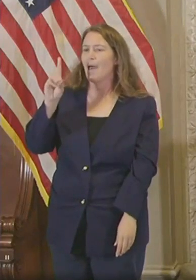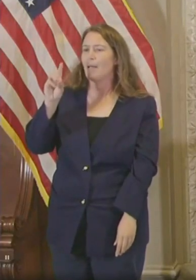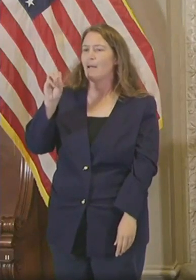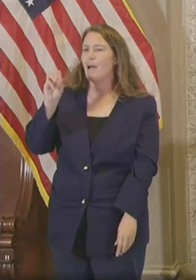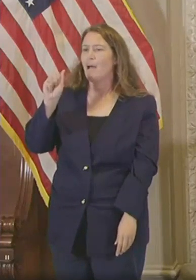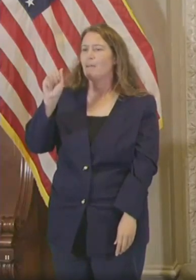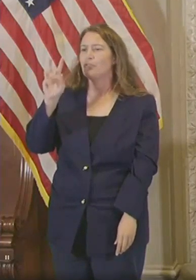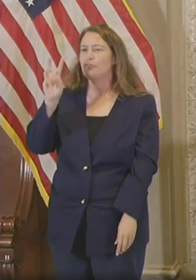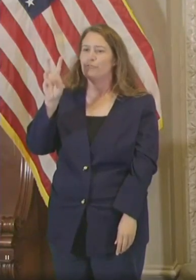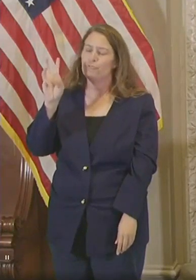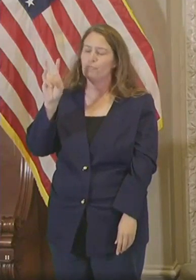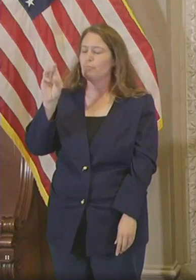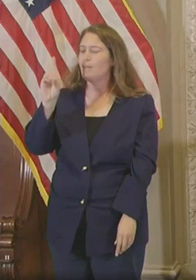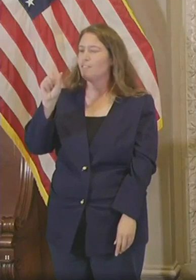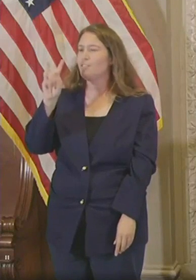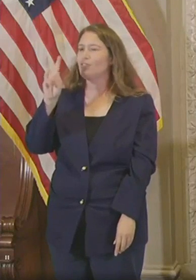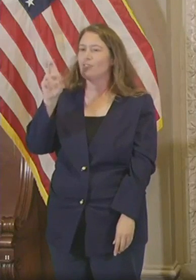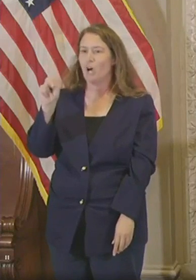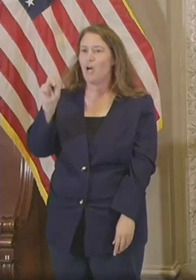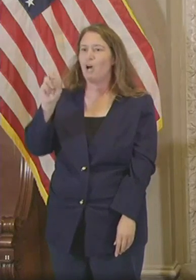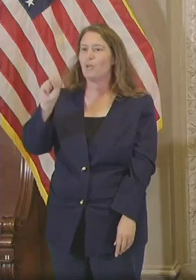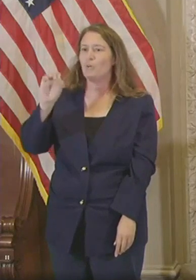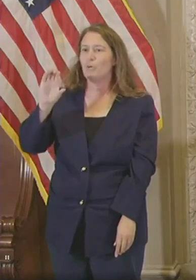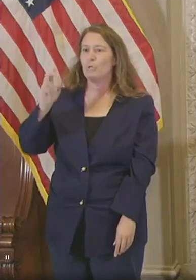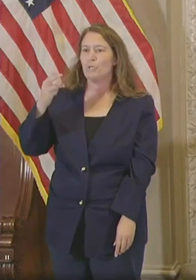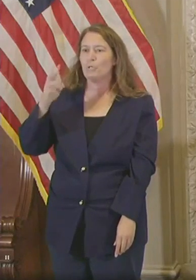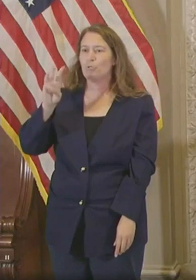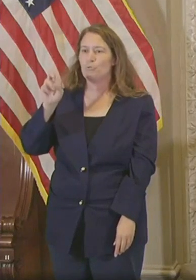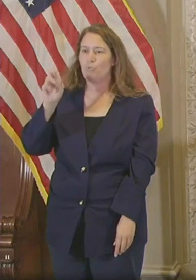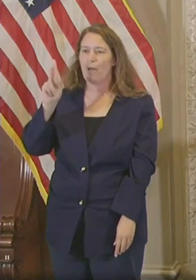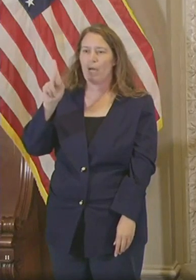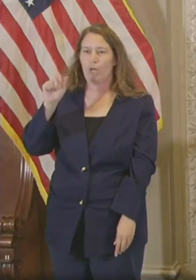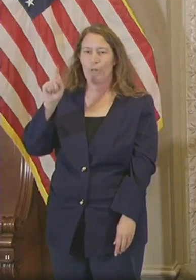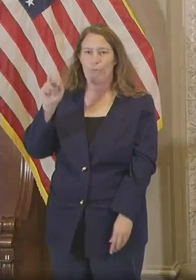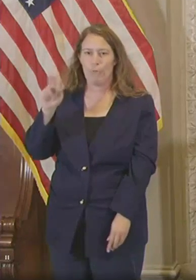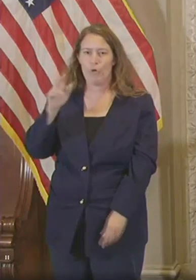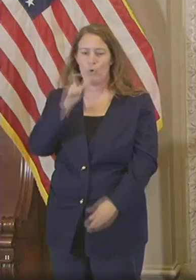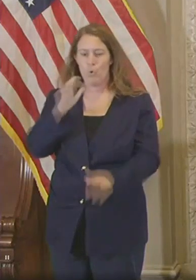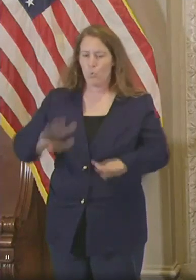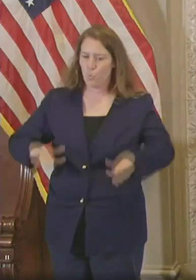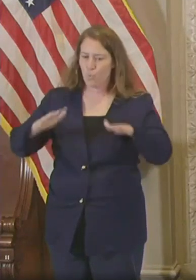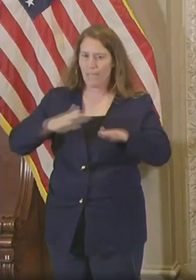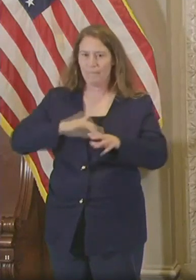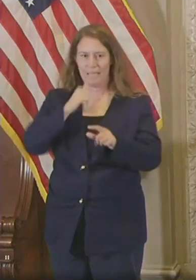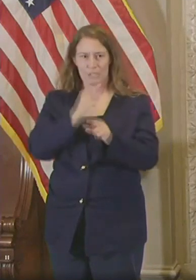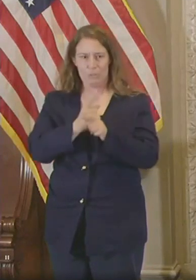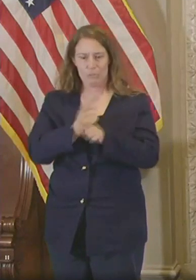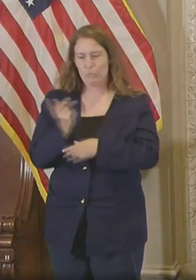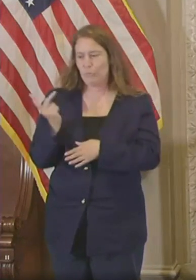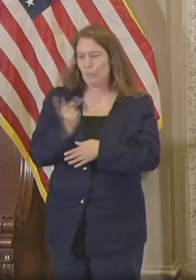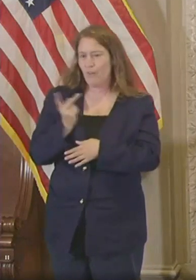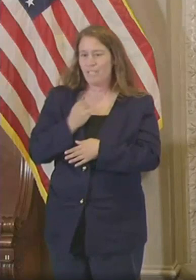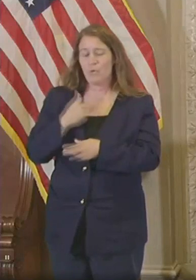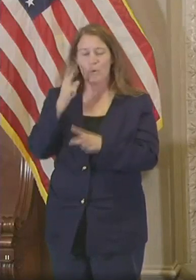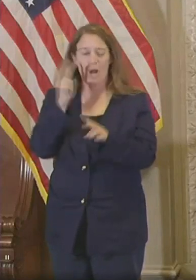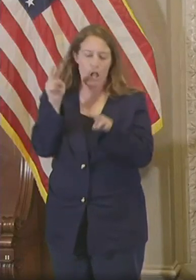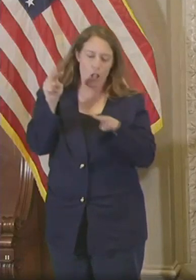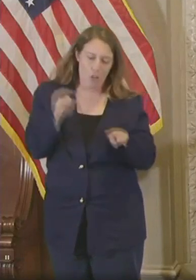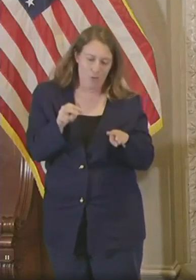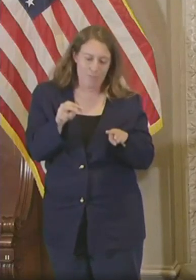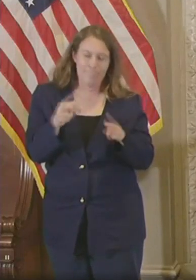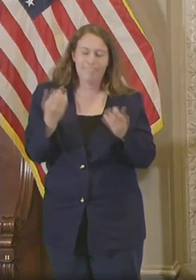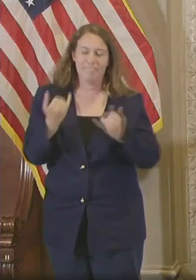and who I know are looking down proudly today. I'm thankful to Governor Parson and to his great